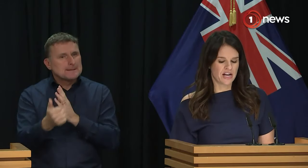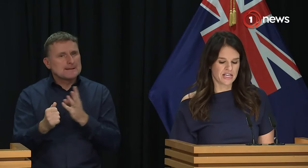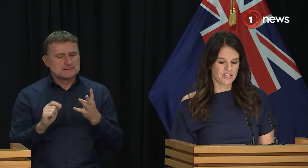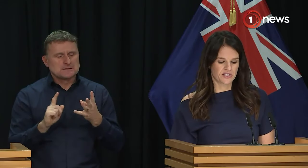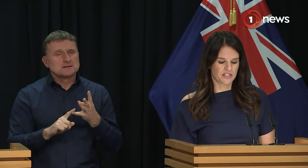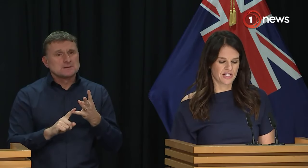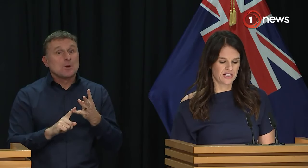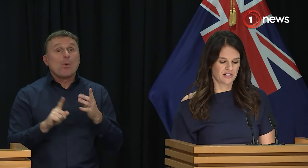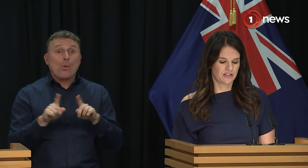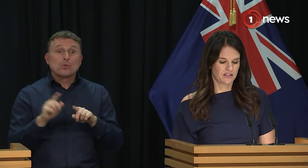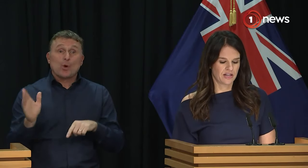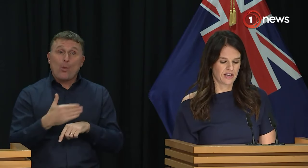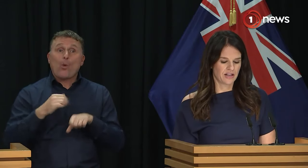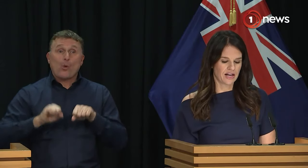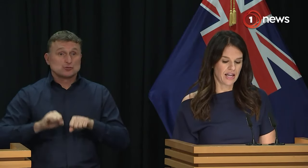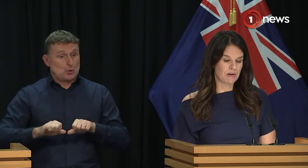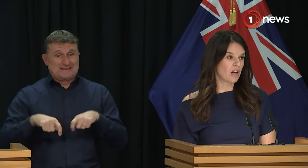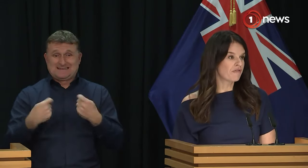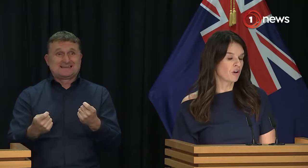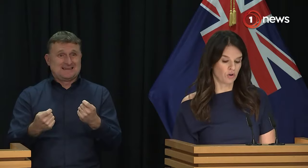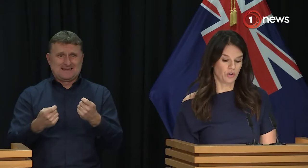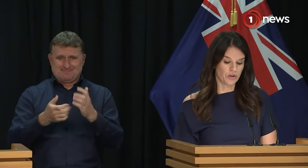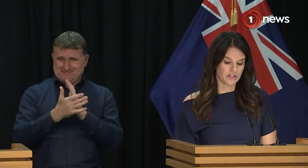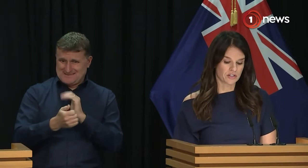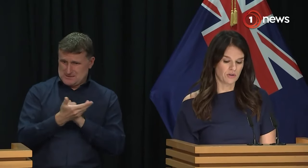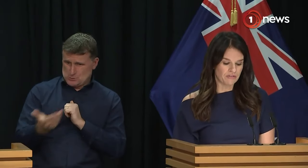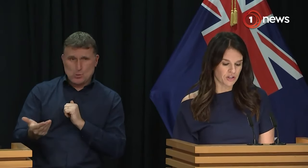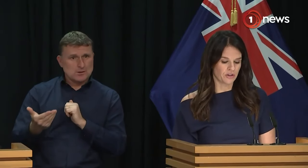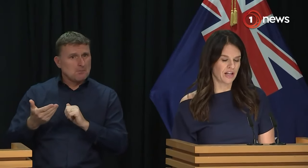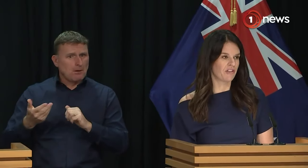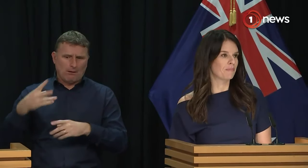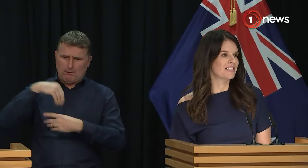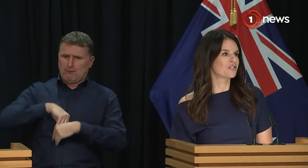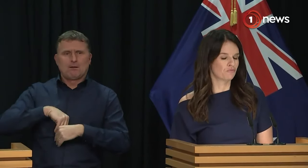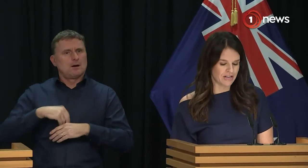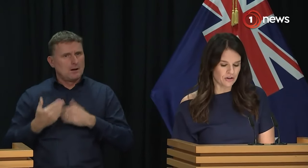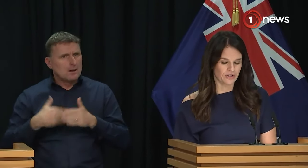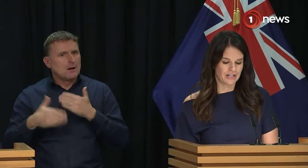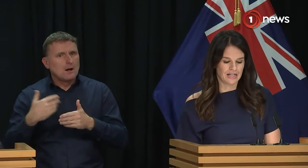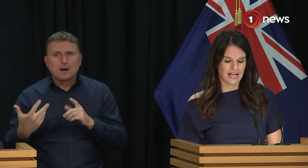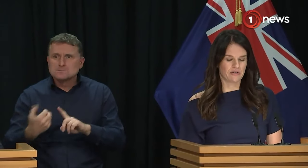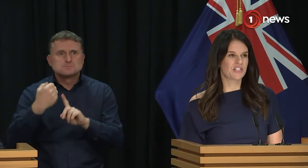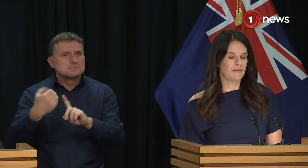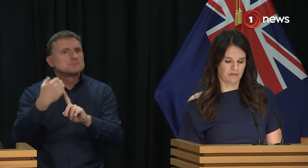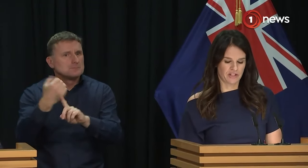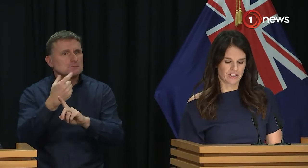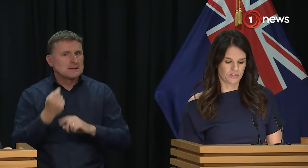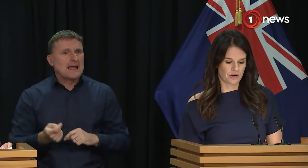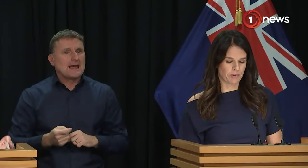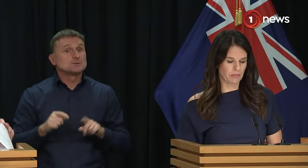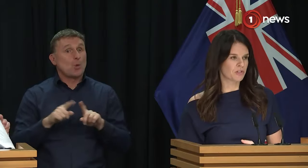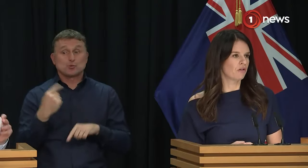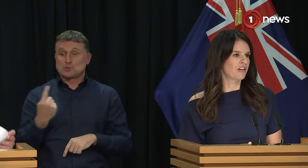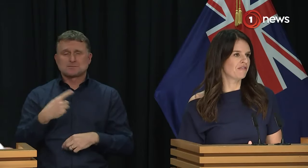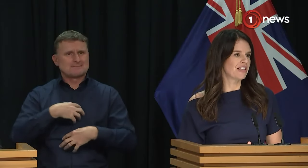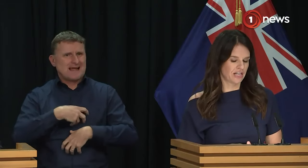opportunity they need to succeed and be lifelong learners who love to learn, have the ability to relearn and are adaptive thinkers